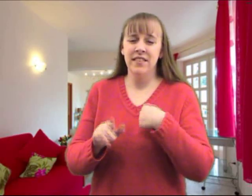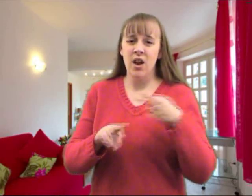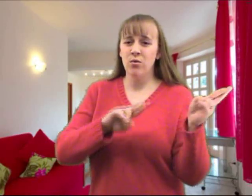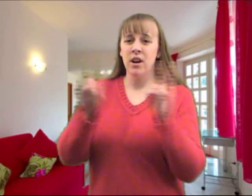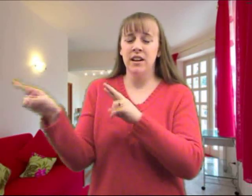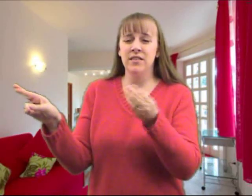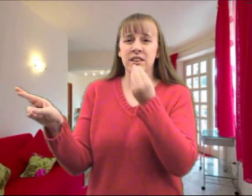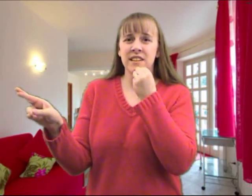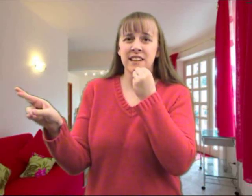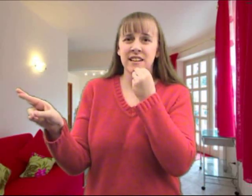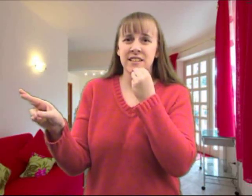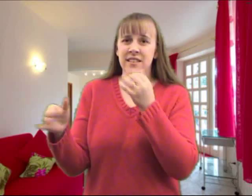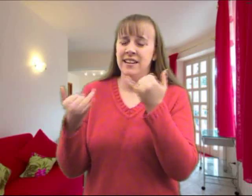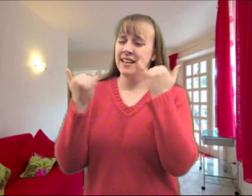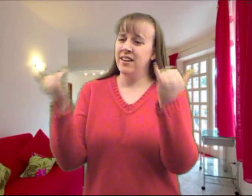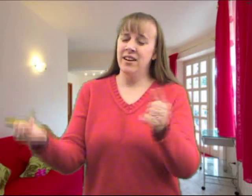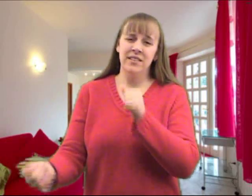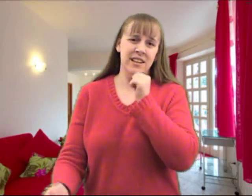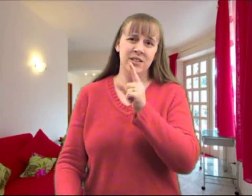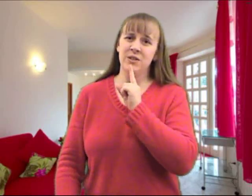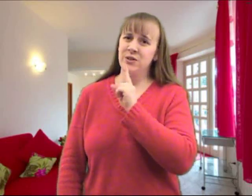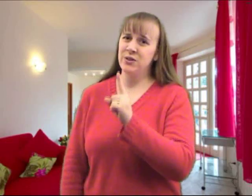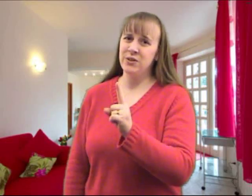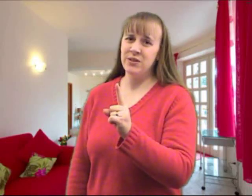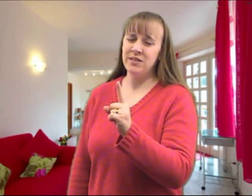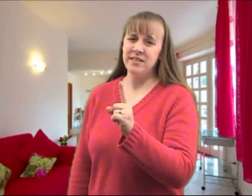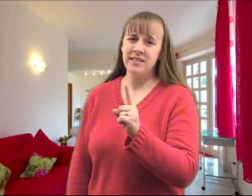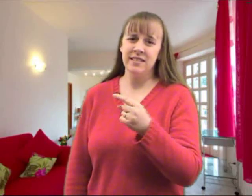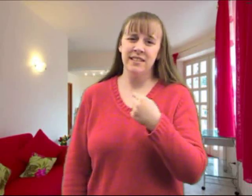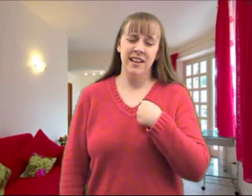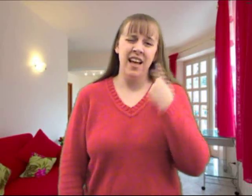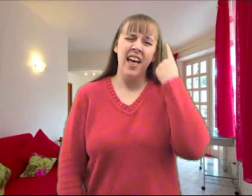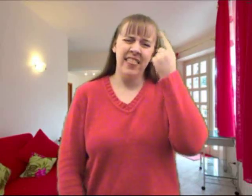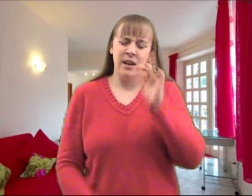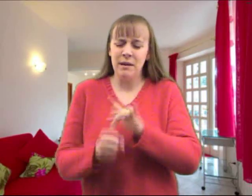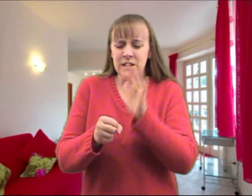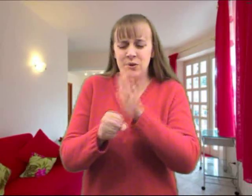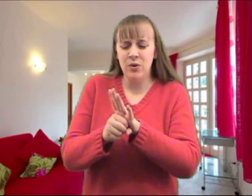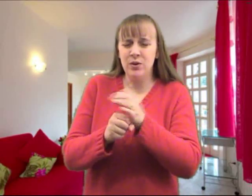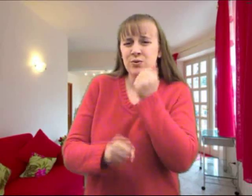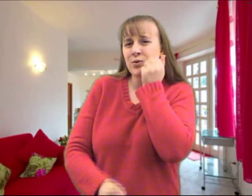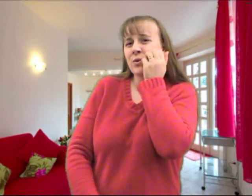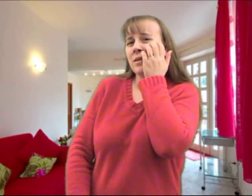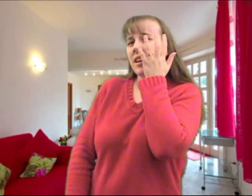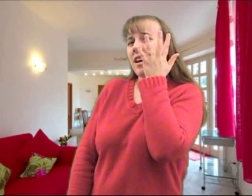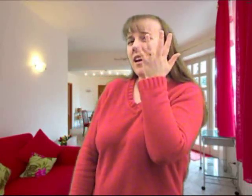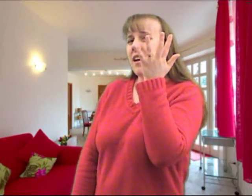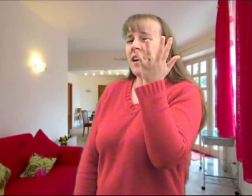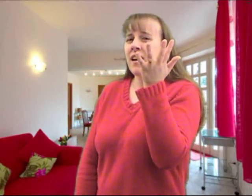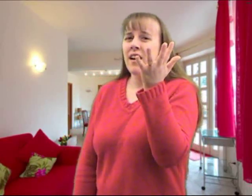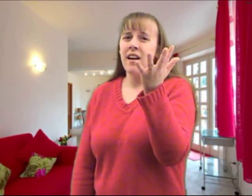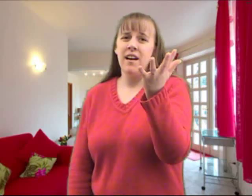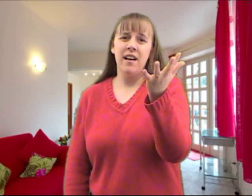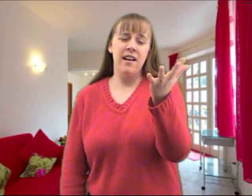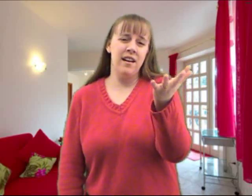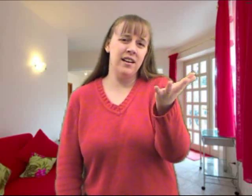Ready for dinner, now I'm not so sure. I think my soda's room temperature.